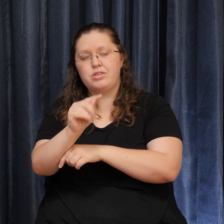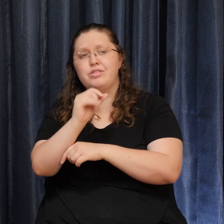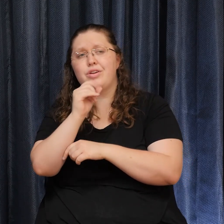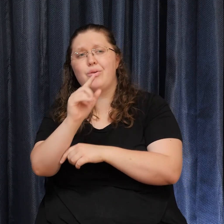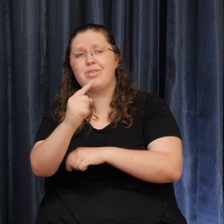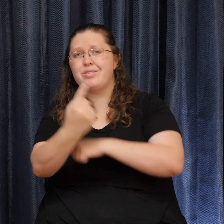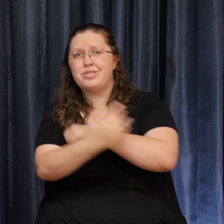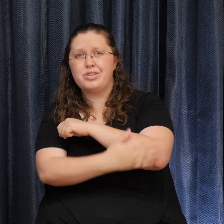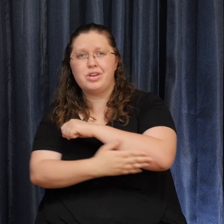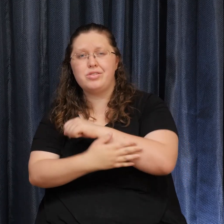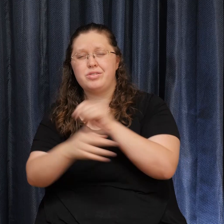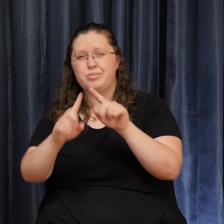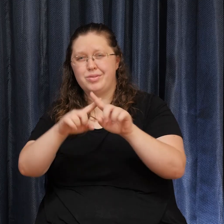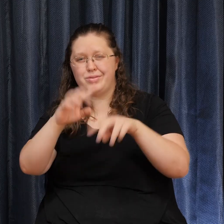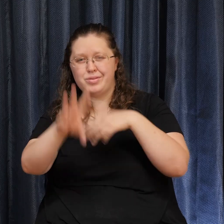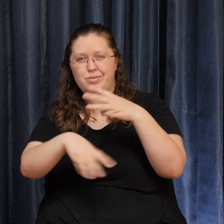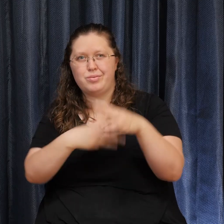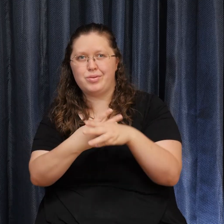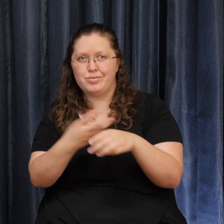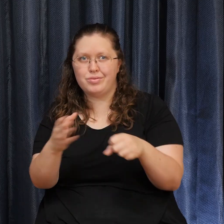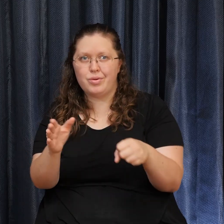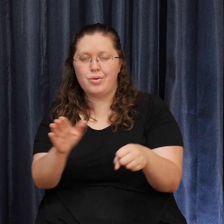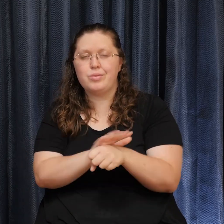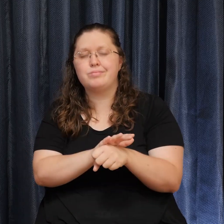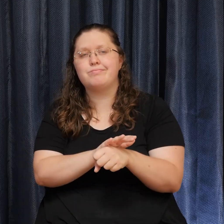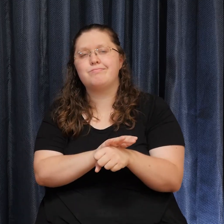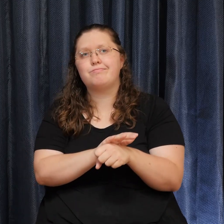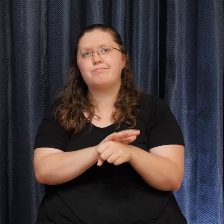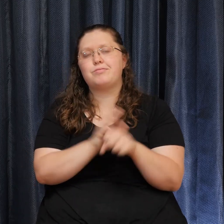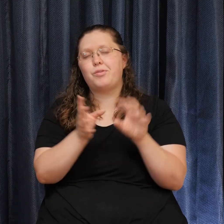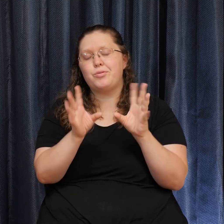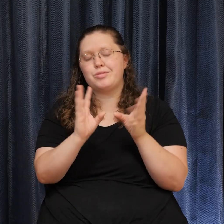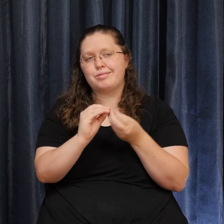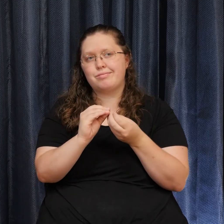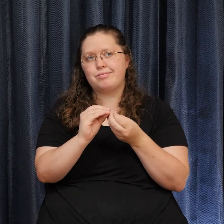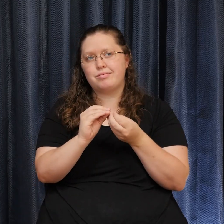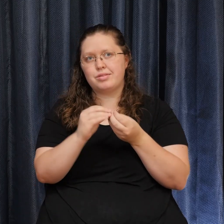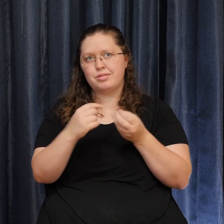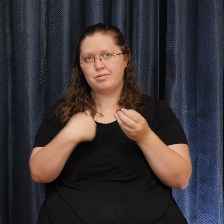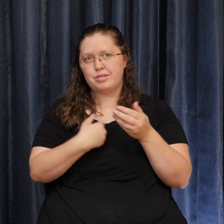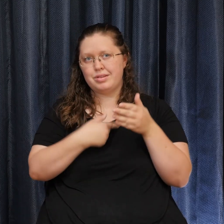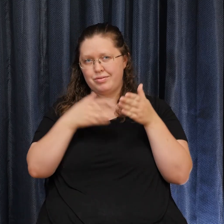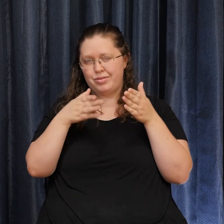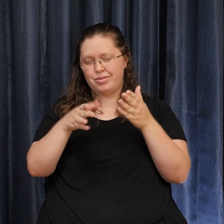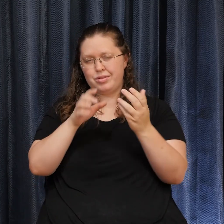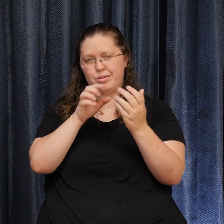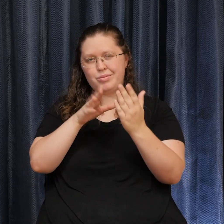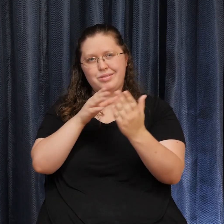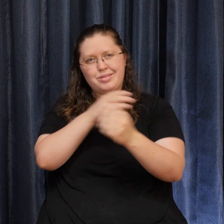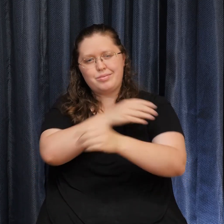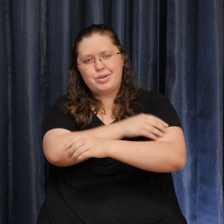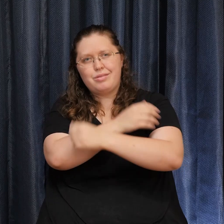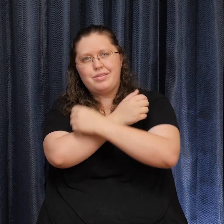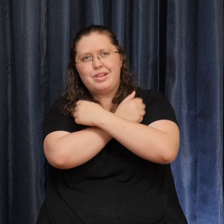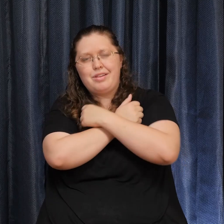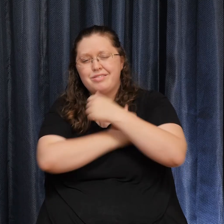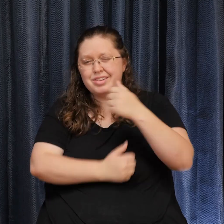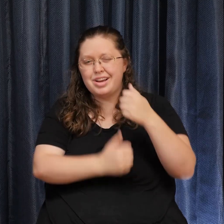world. We bring focus to the presence and power of love in every city, in every heart, in every